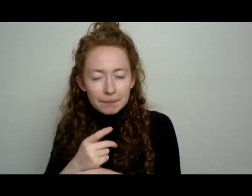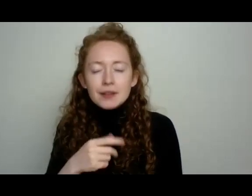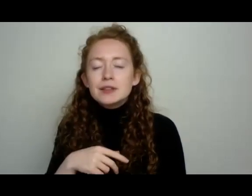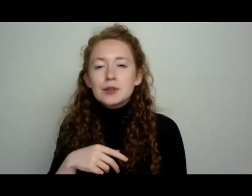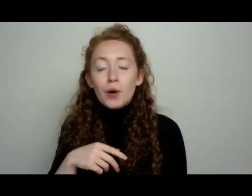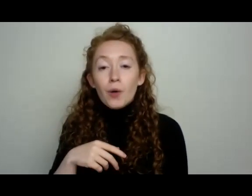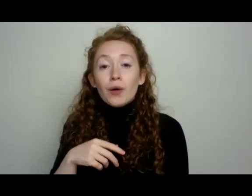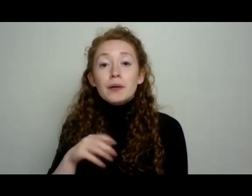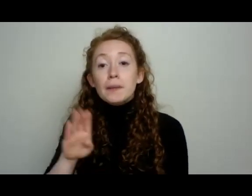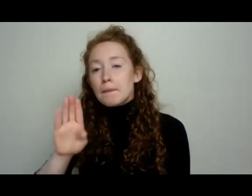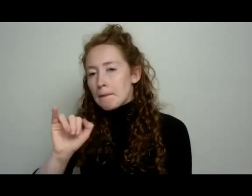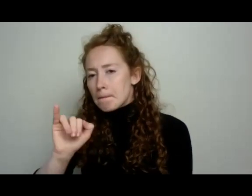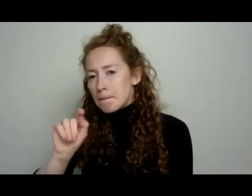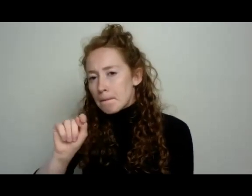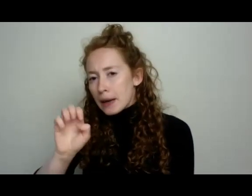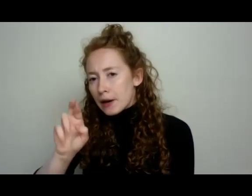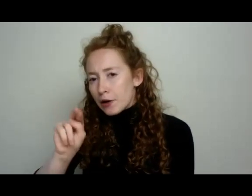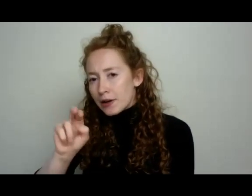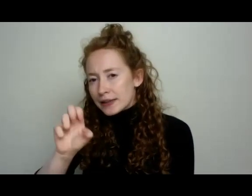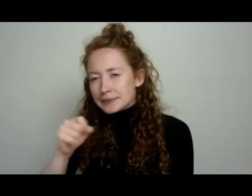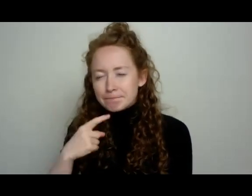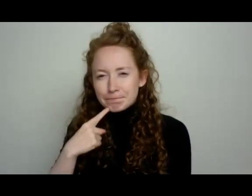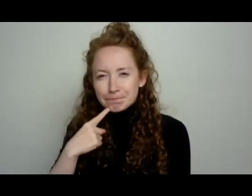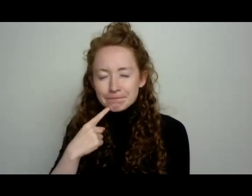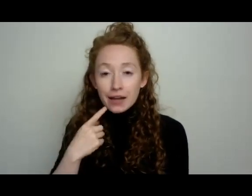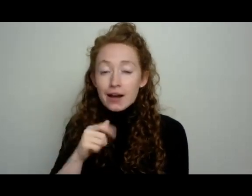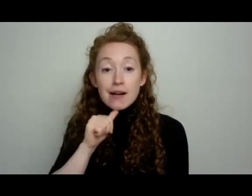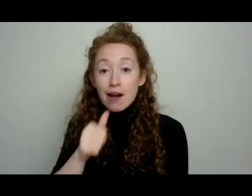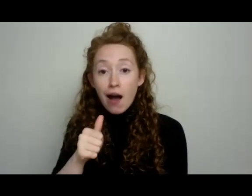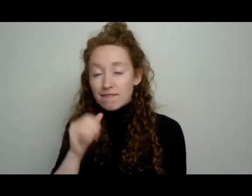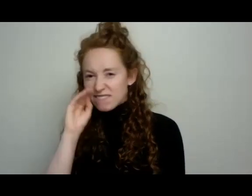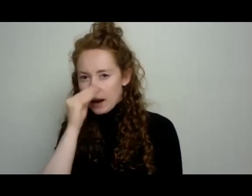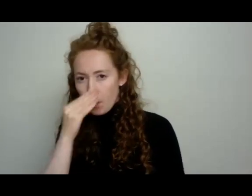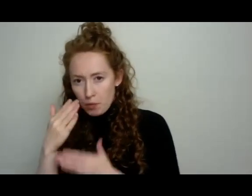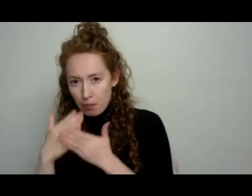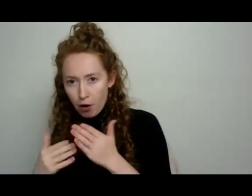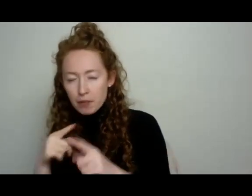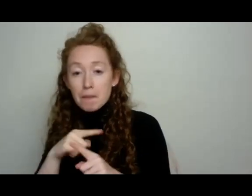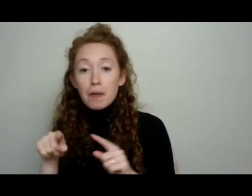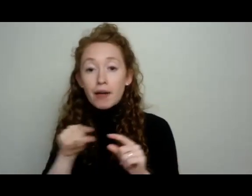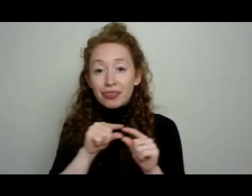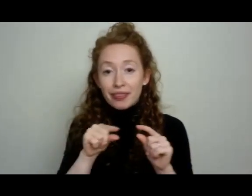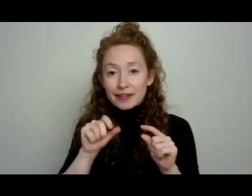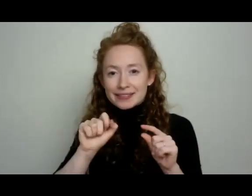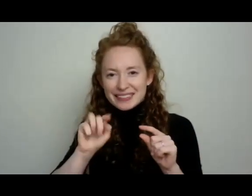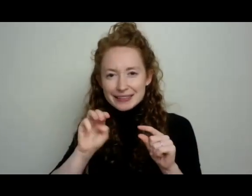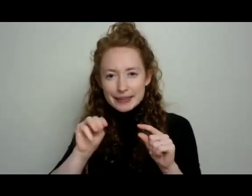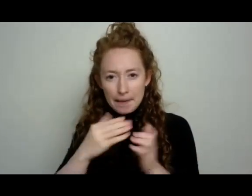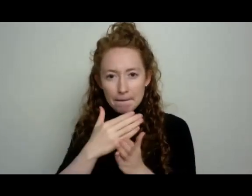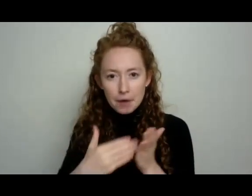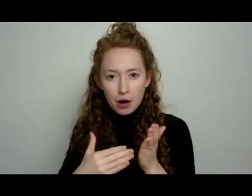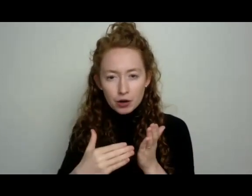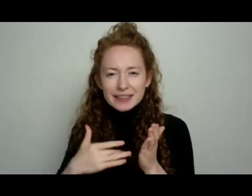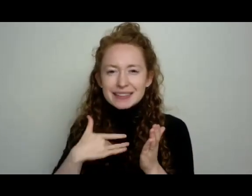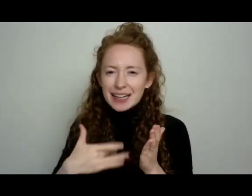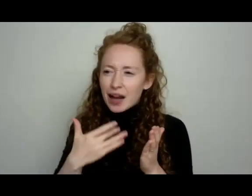cucumbers. You might have noticed that not on the blossom end, but on the stem end of cucumbers, they're often quite